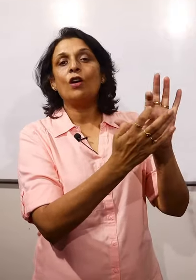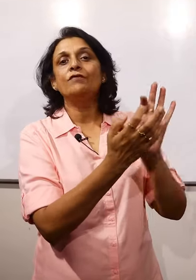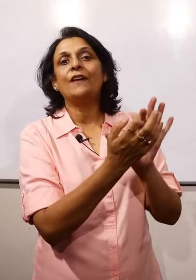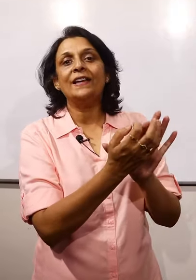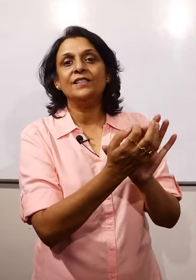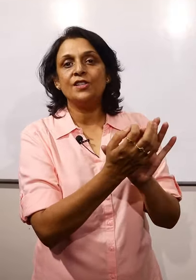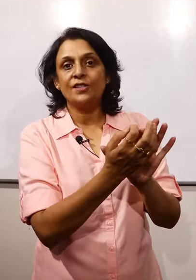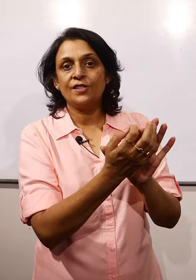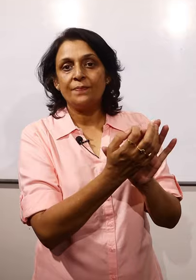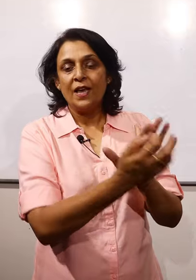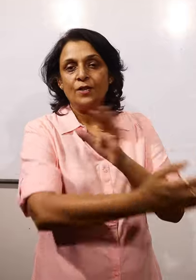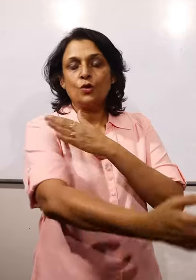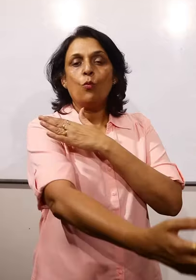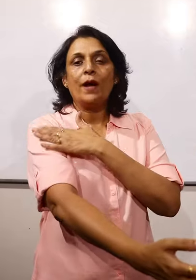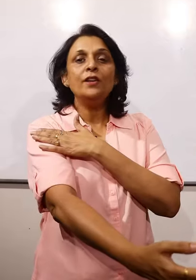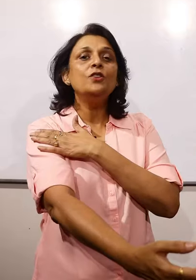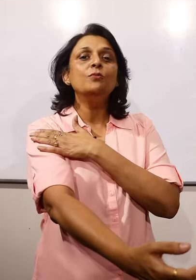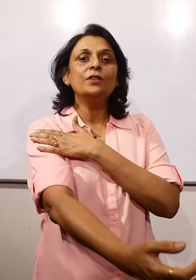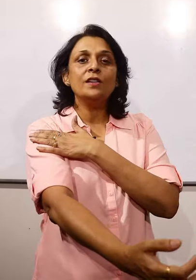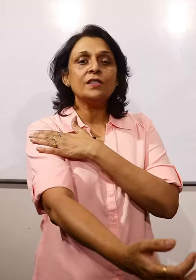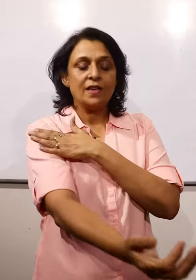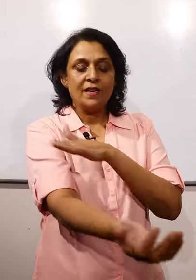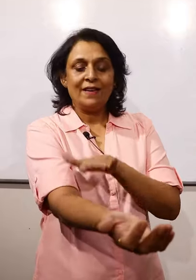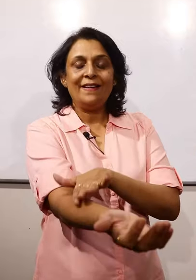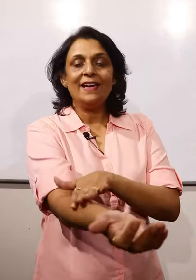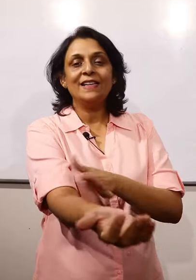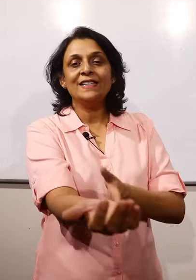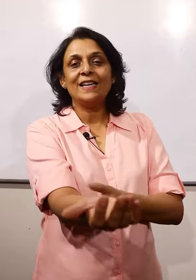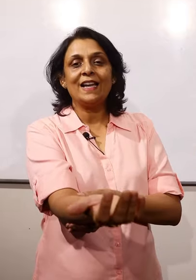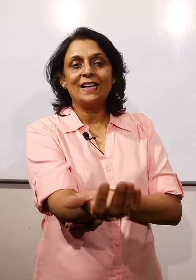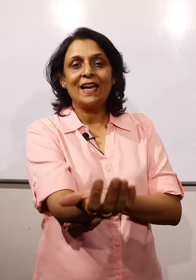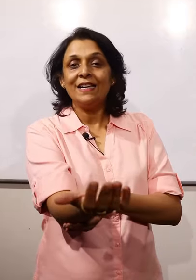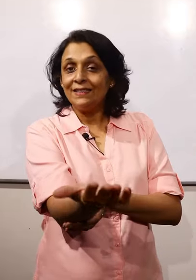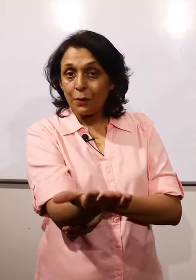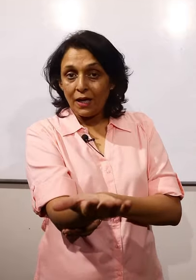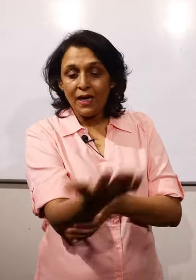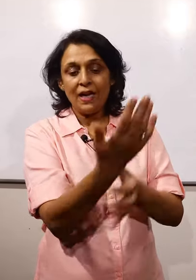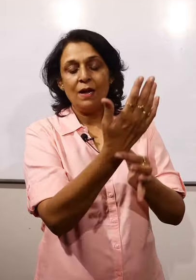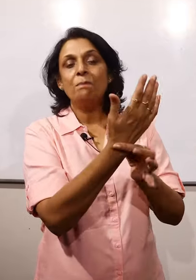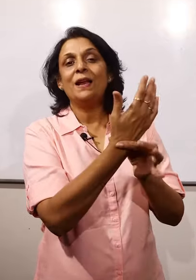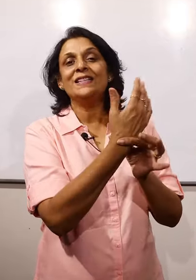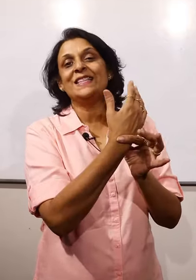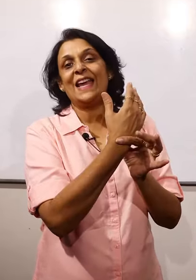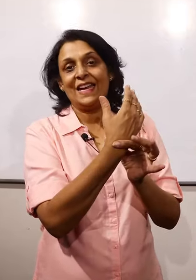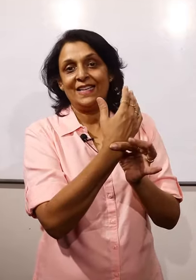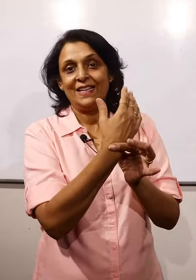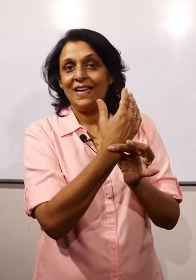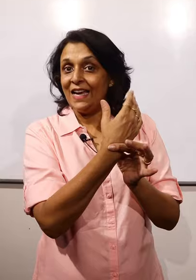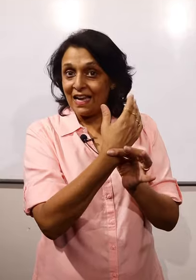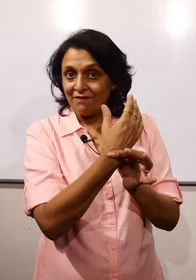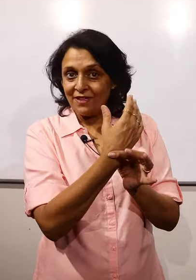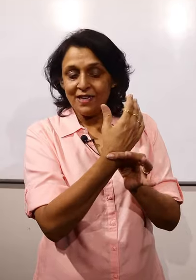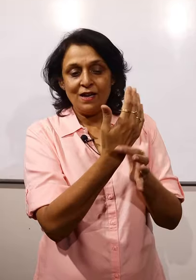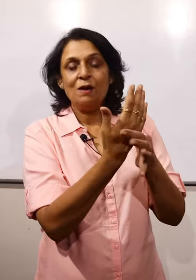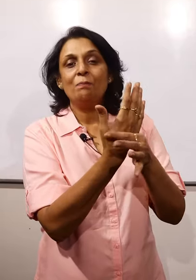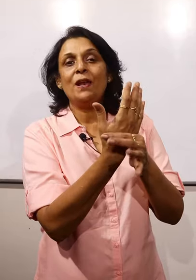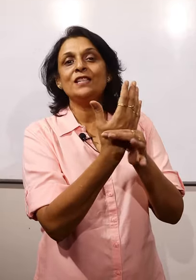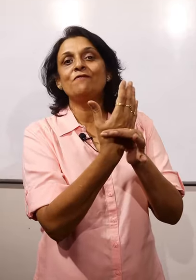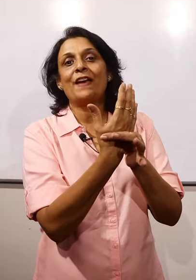phalanges. So one humerus, radius and ulna, three plus eight, eleven plus five,